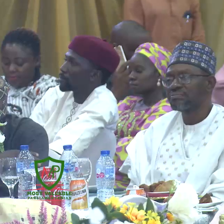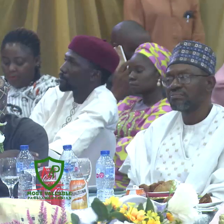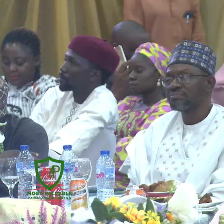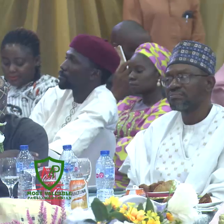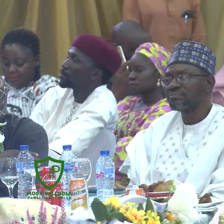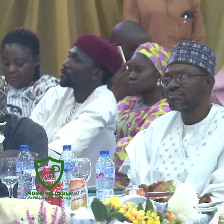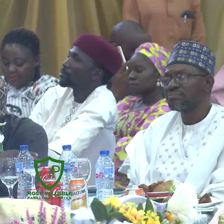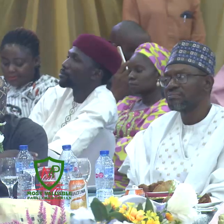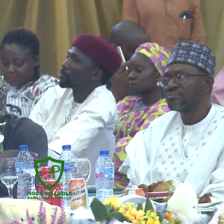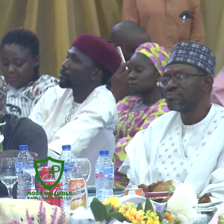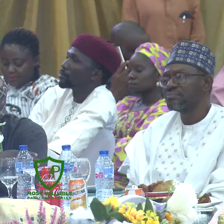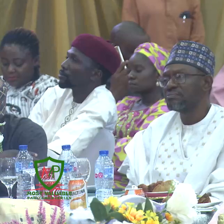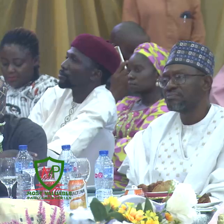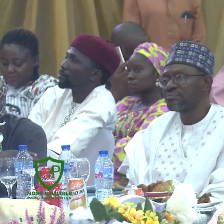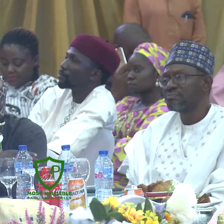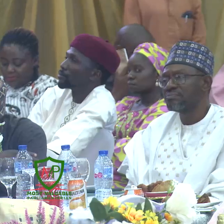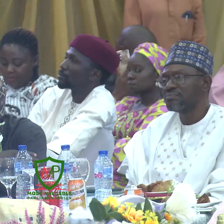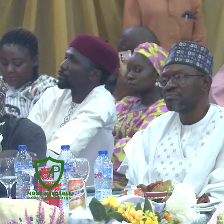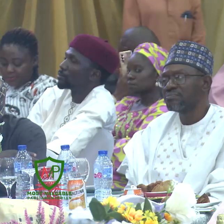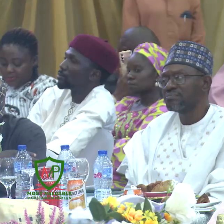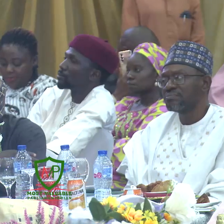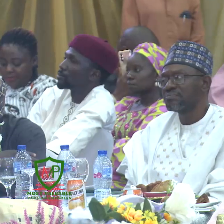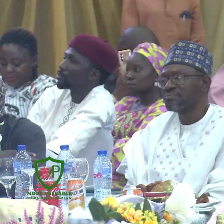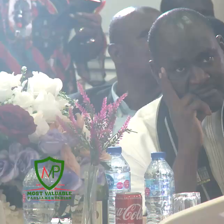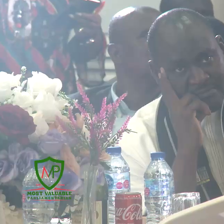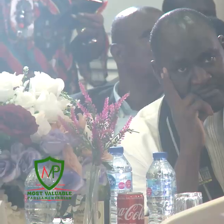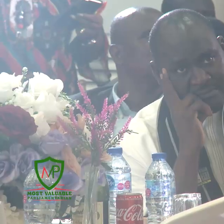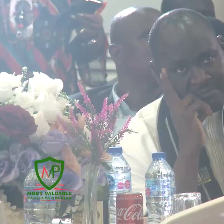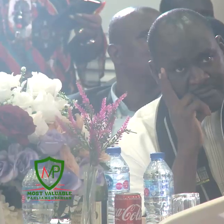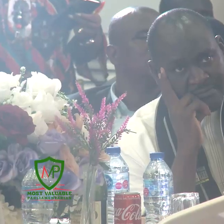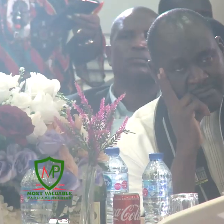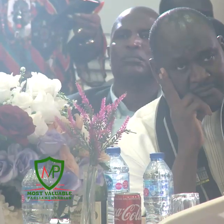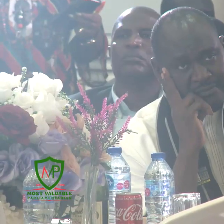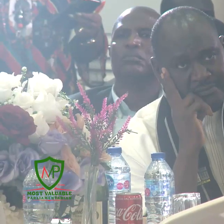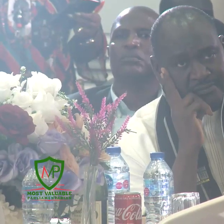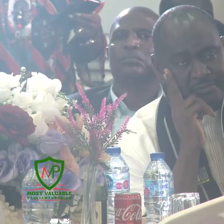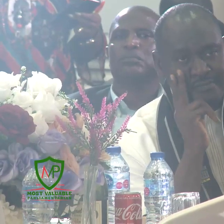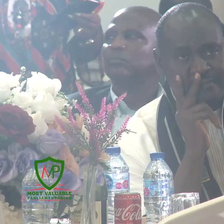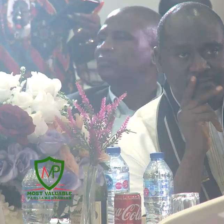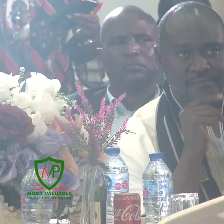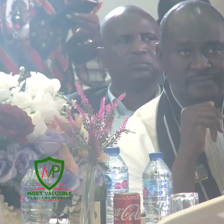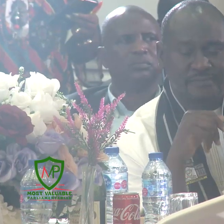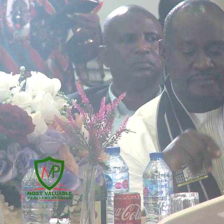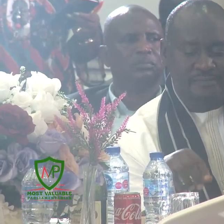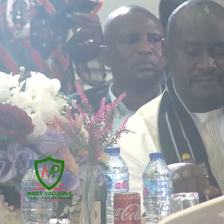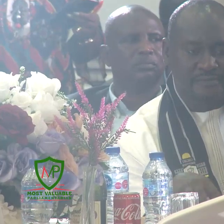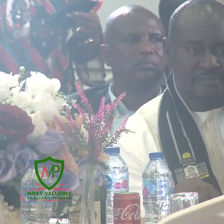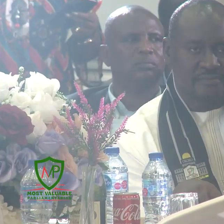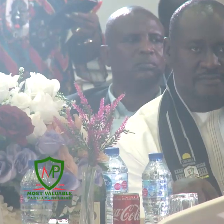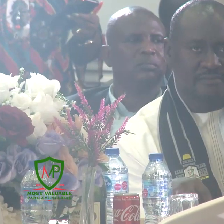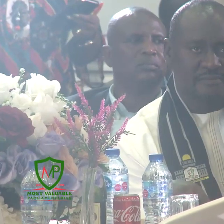The legislature is an institution where